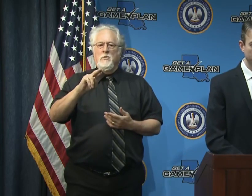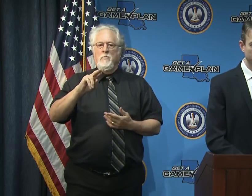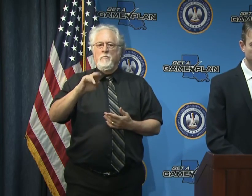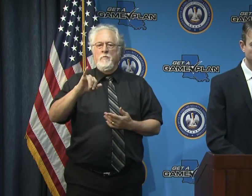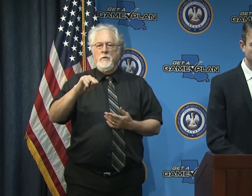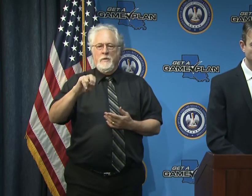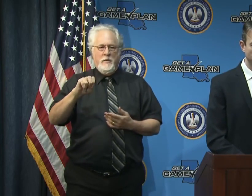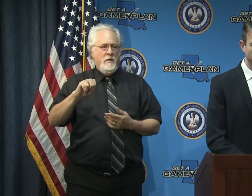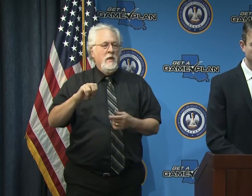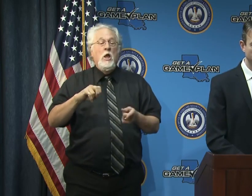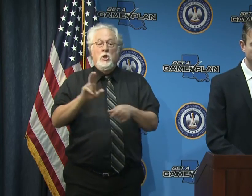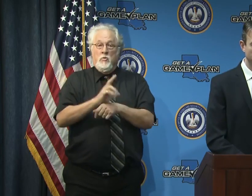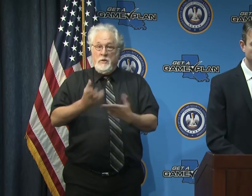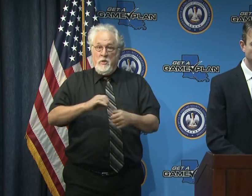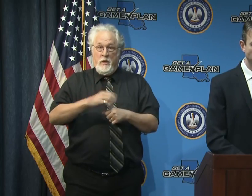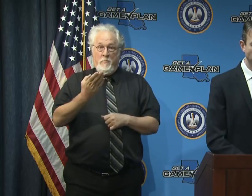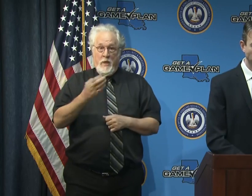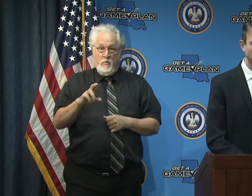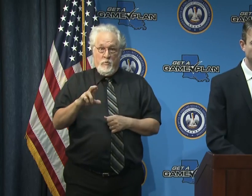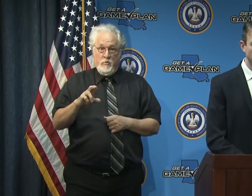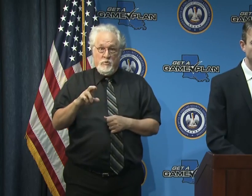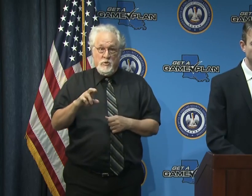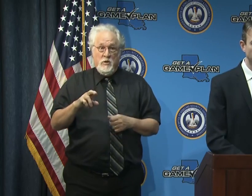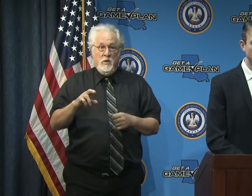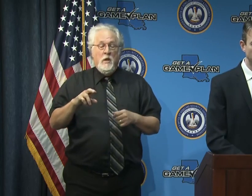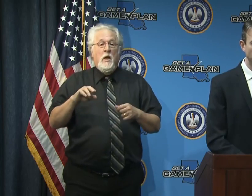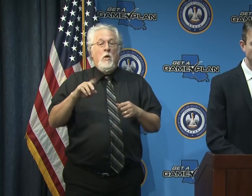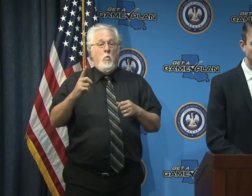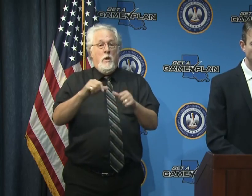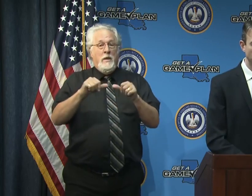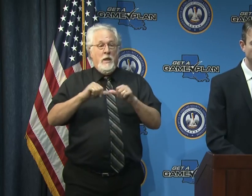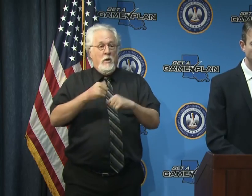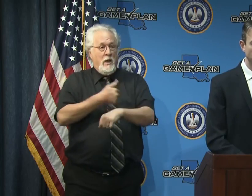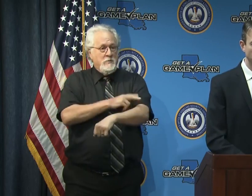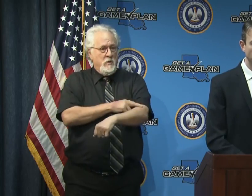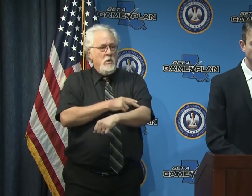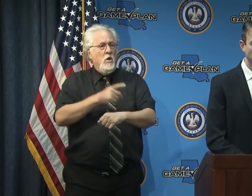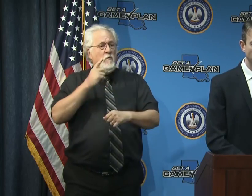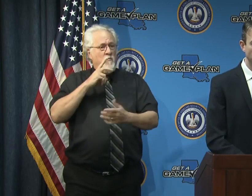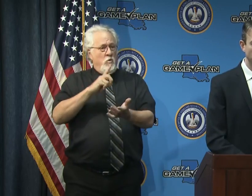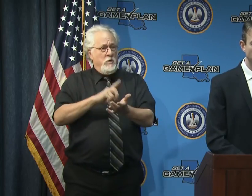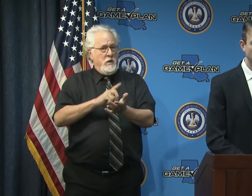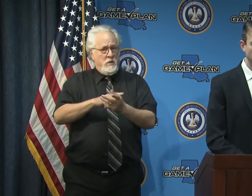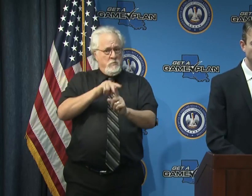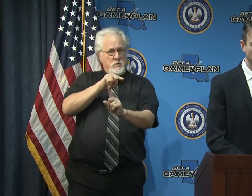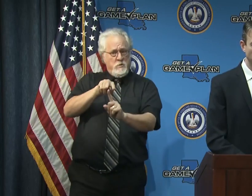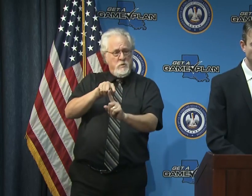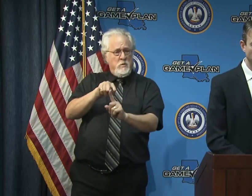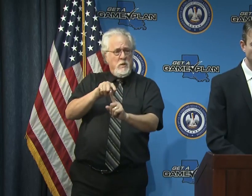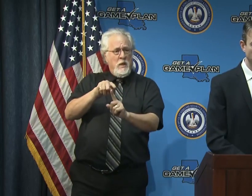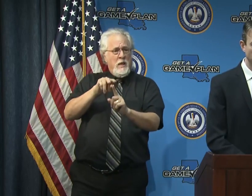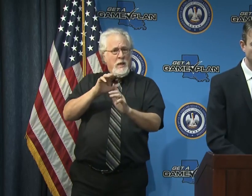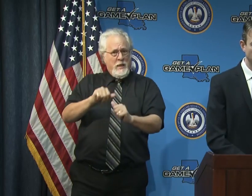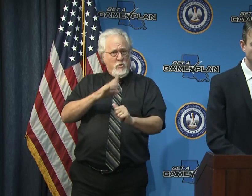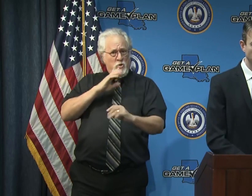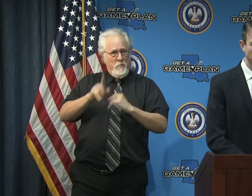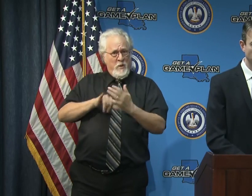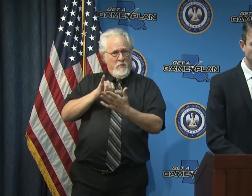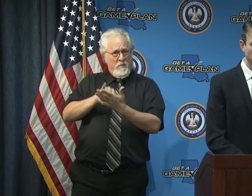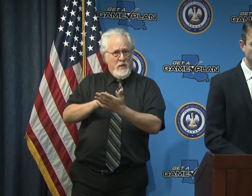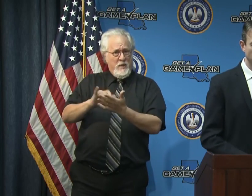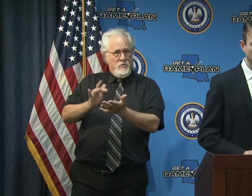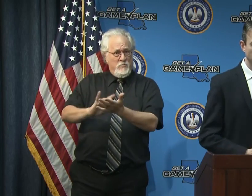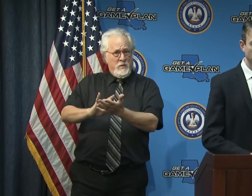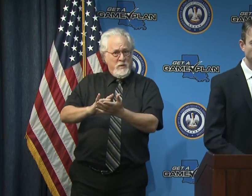obviously it's being used here in baton rouge next week at an area hospital um as far as doctor perspective can you talk about that being used for